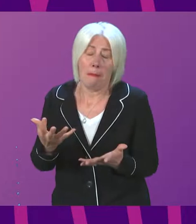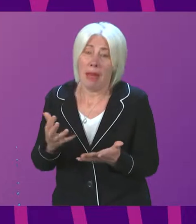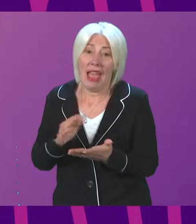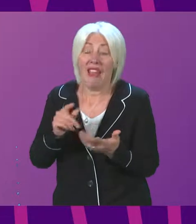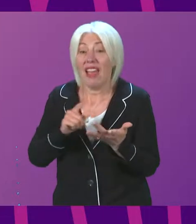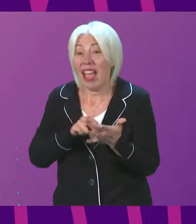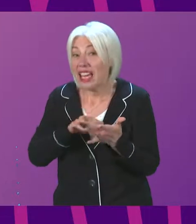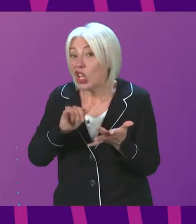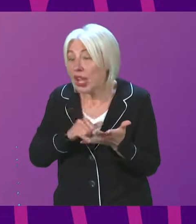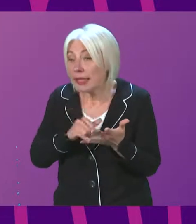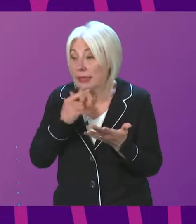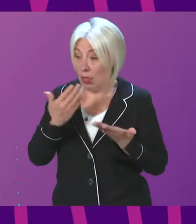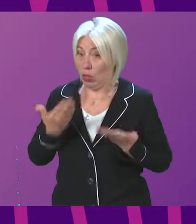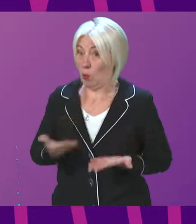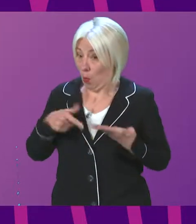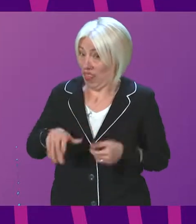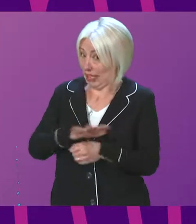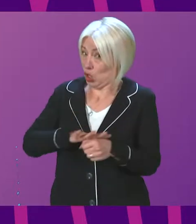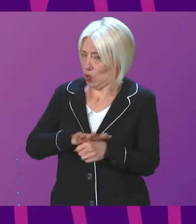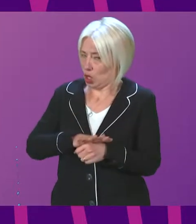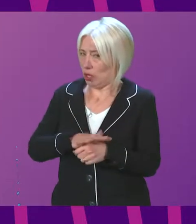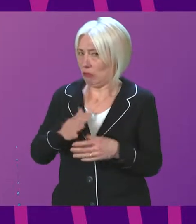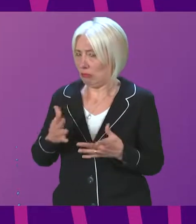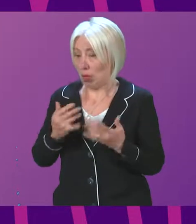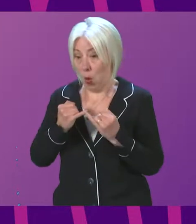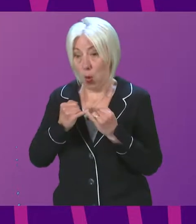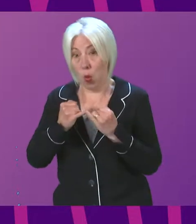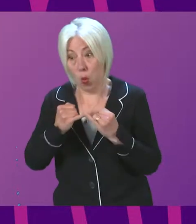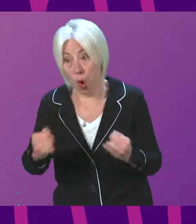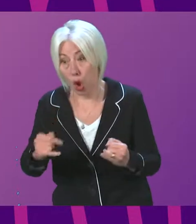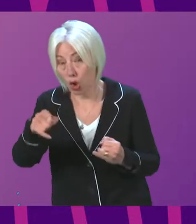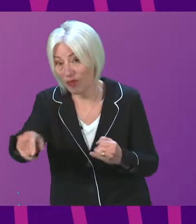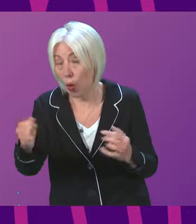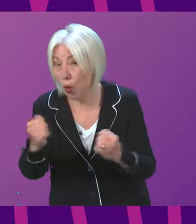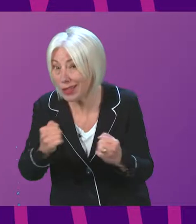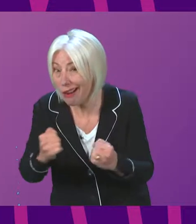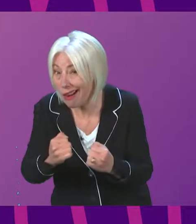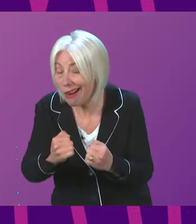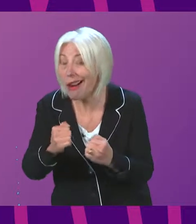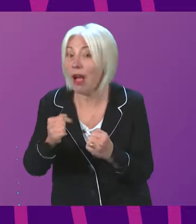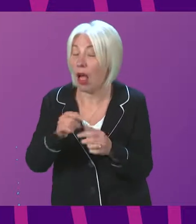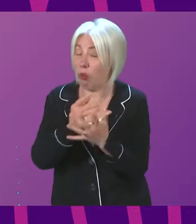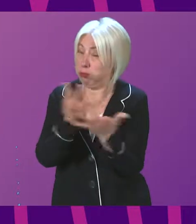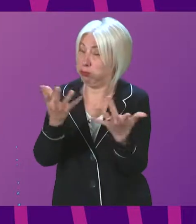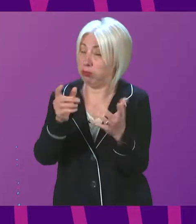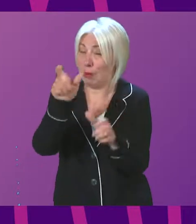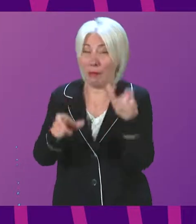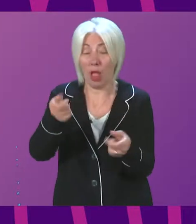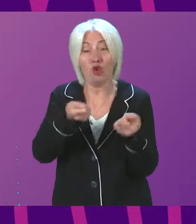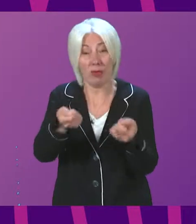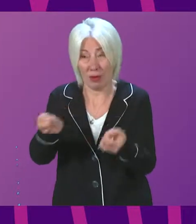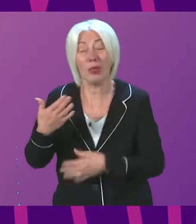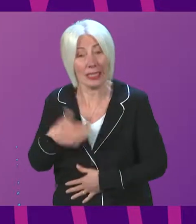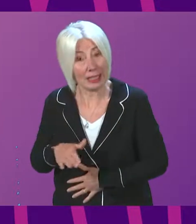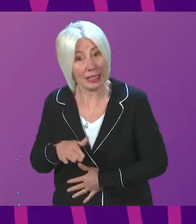if our NHS is currently in this position, how bad is it going to be by winter when so many more people need treatment? And will you act